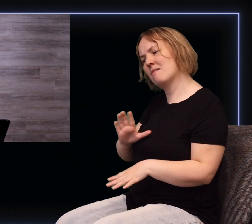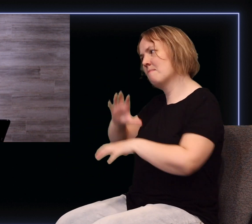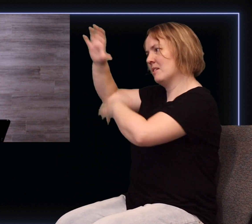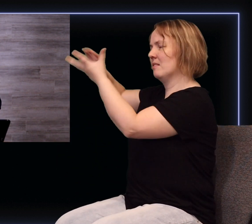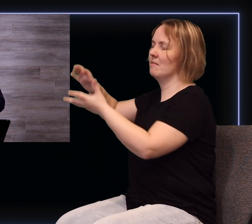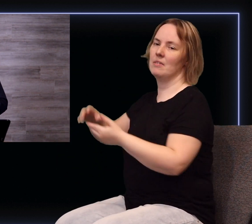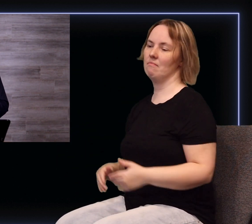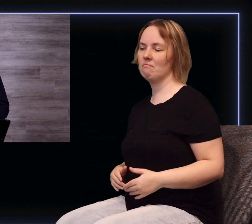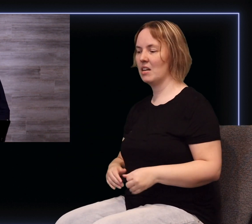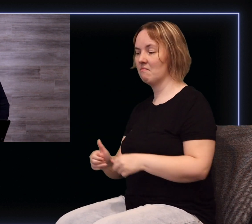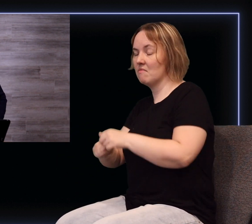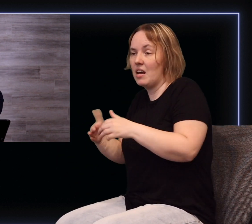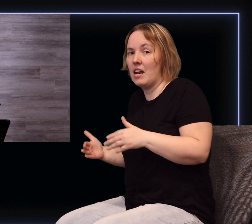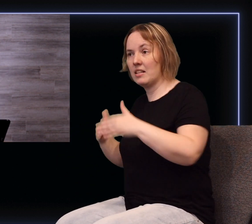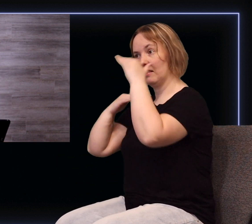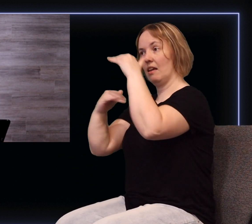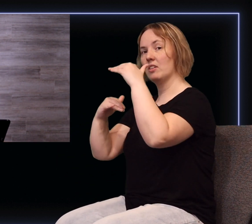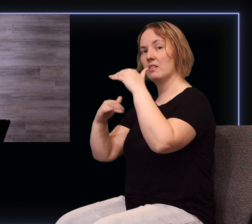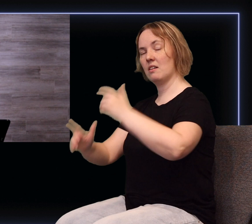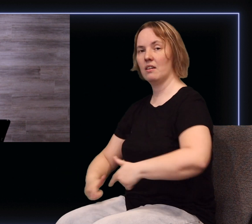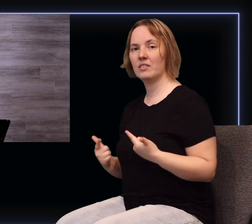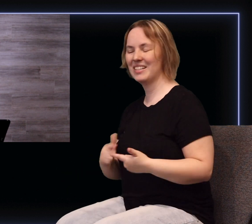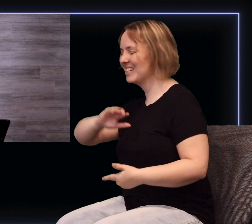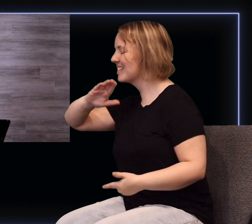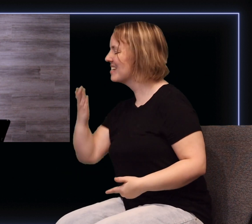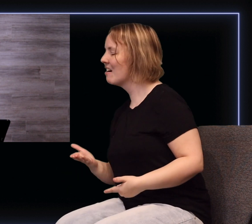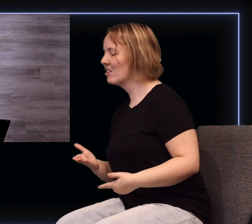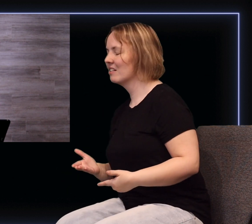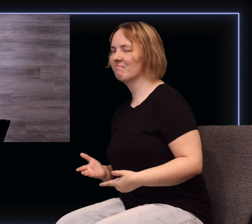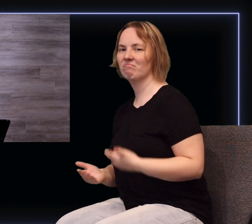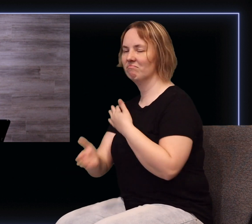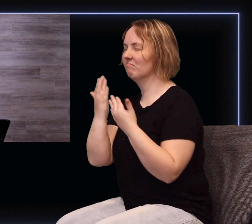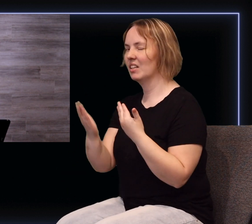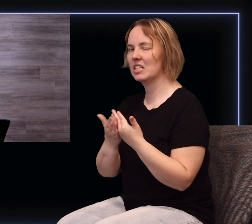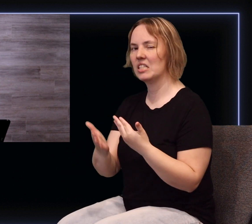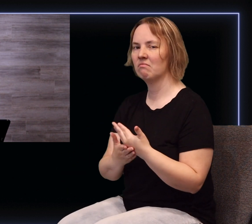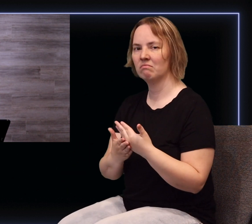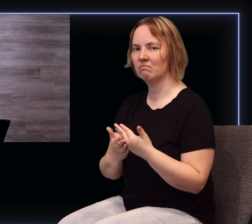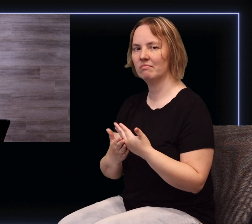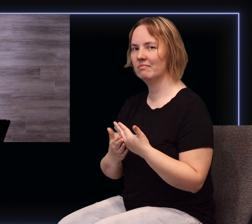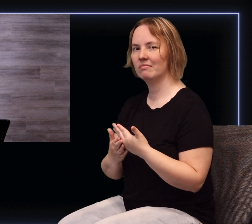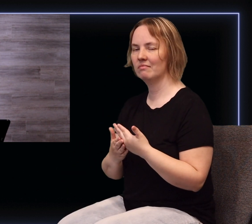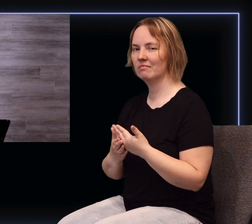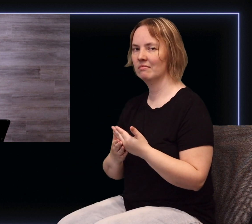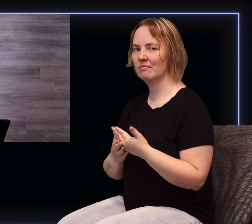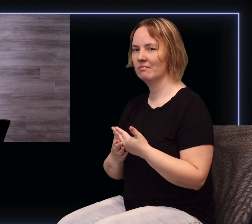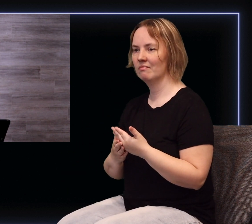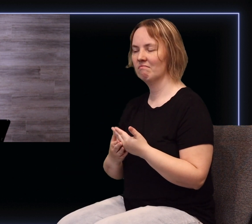hear me friends it's never a smooth tidy process theologically you might be able to put that in